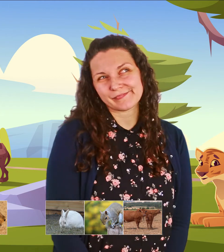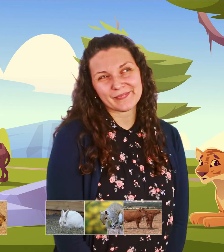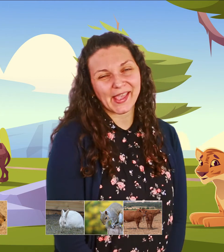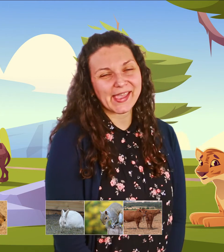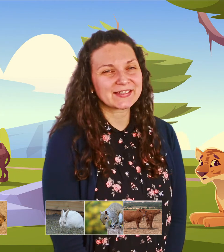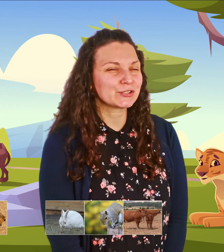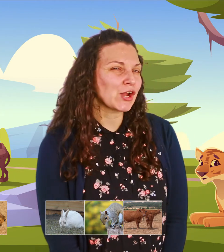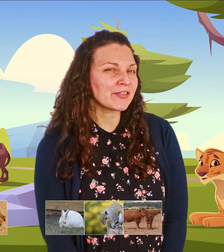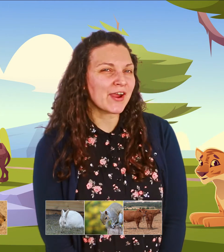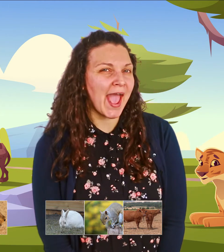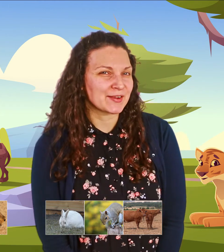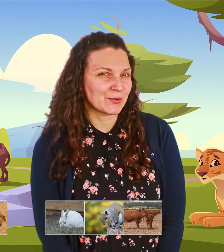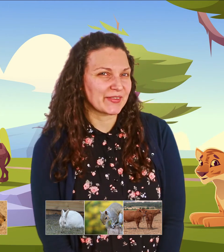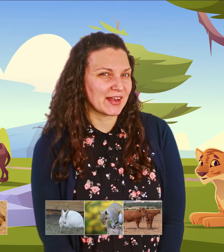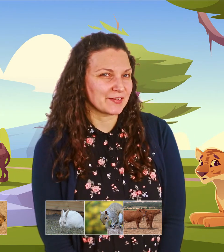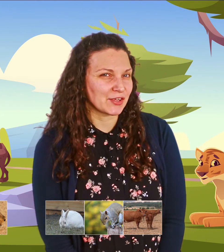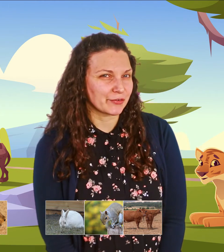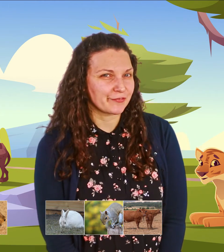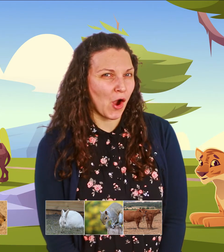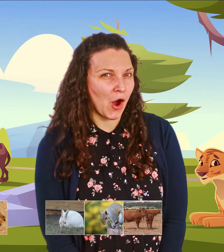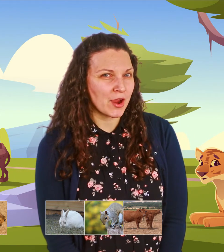It's another animal that lives on the farm.